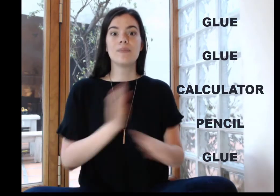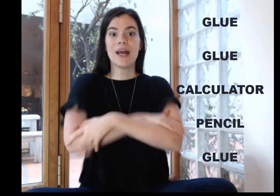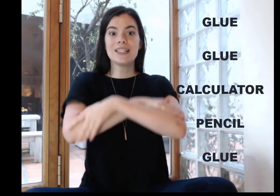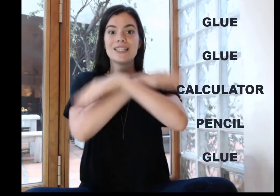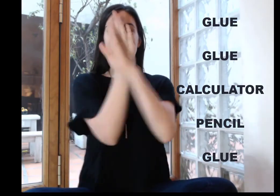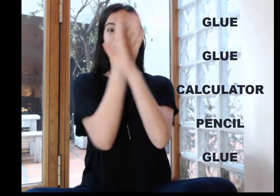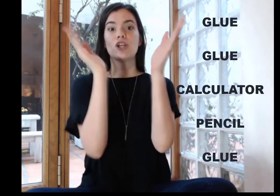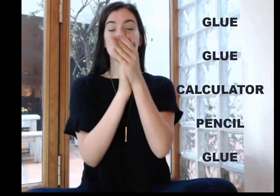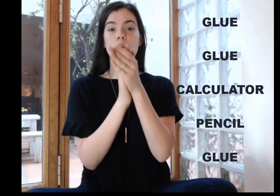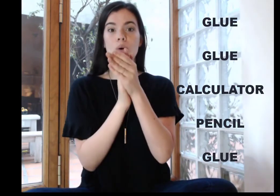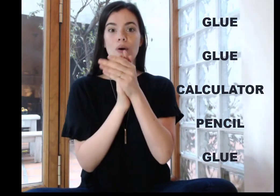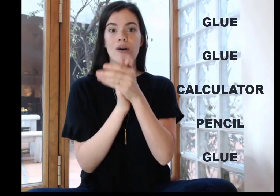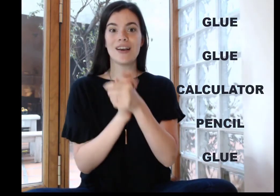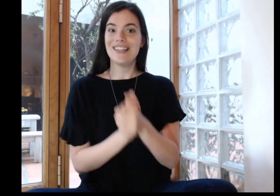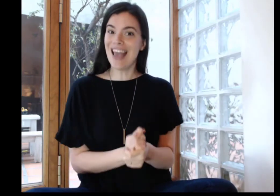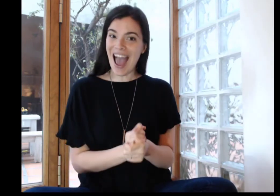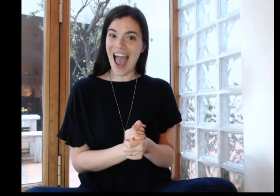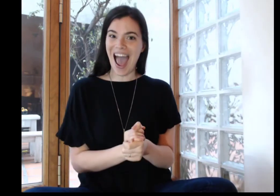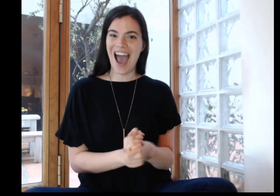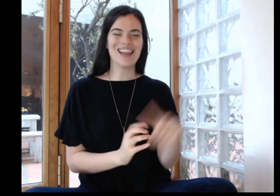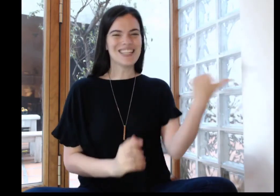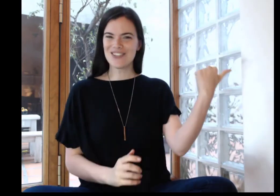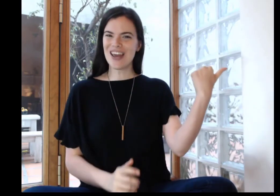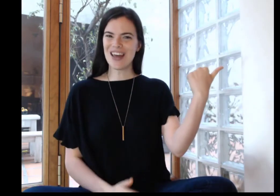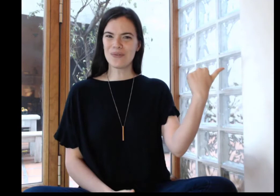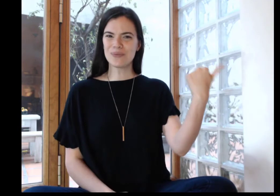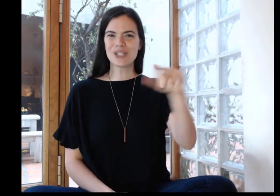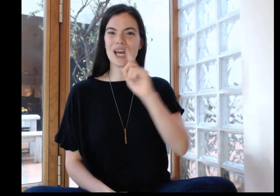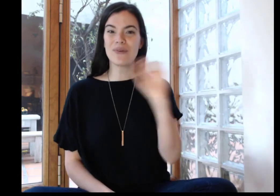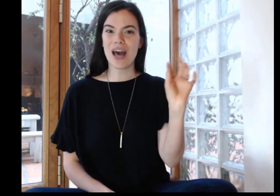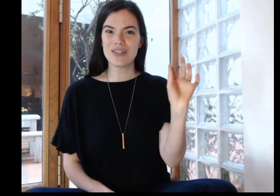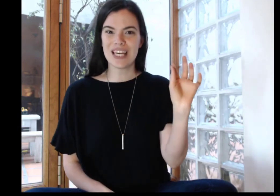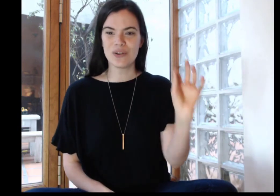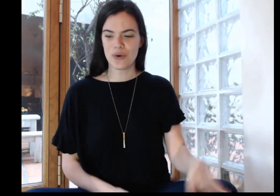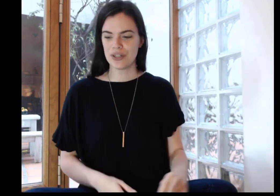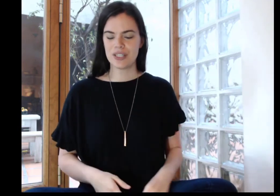pencil glue yeah let's try that one more time without saying the words